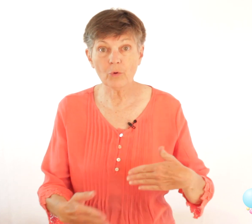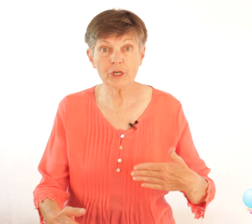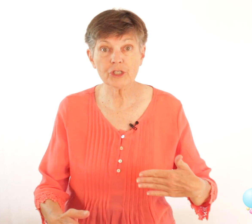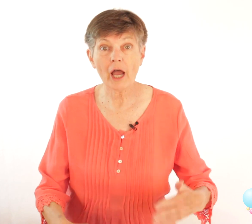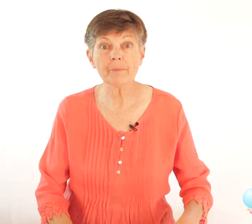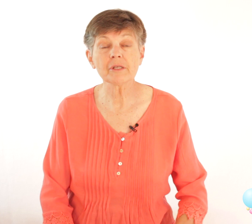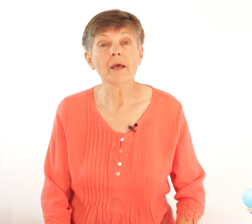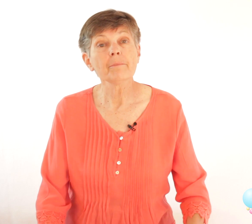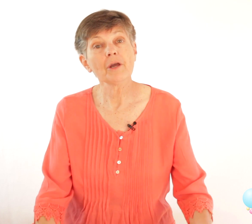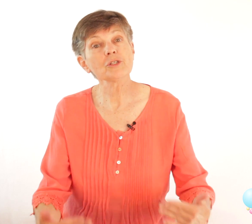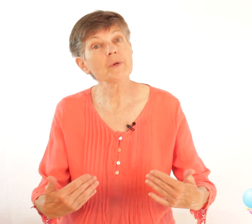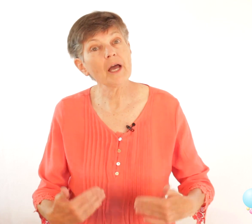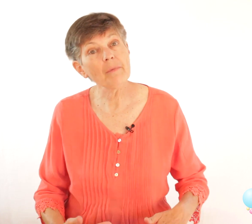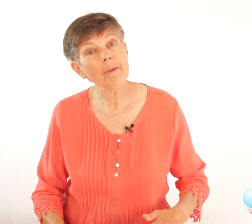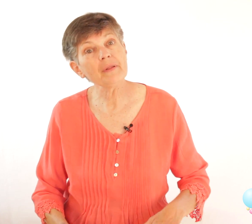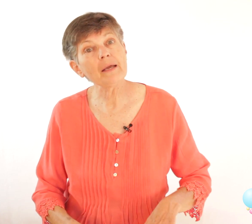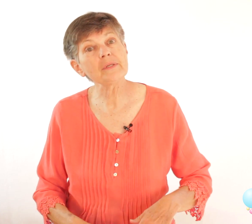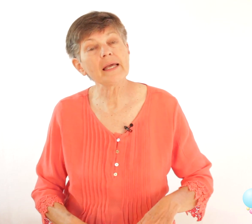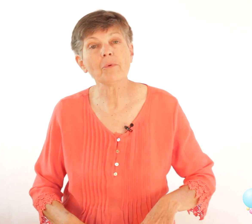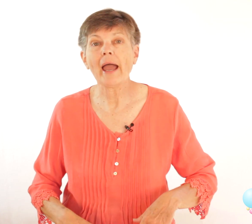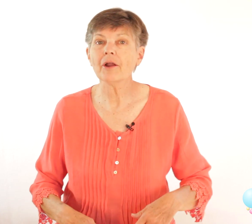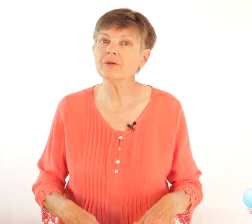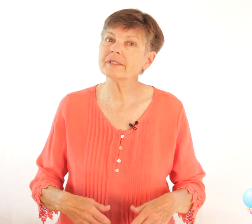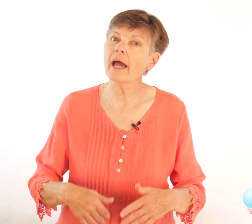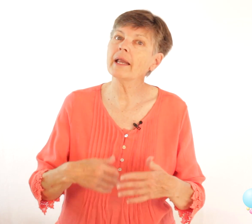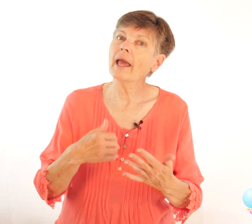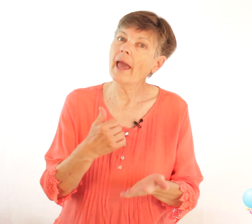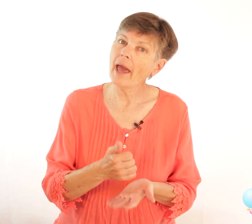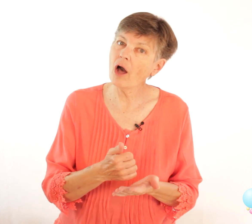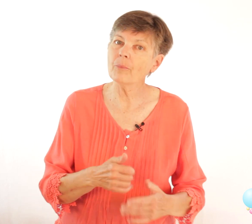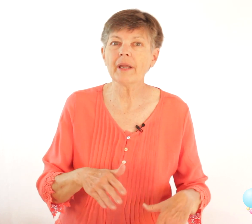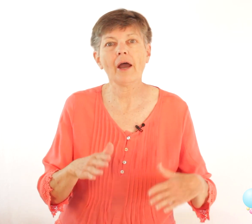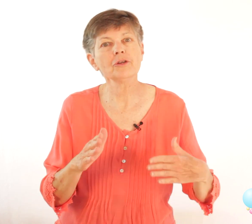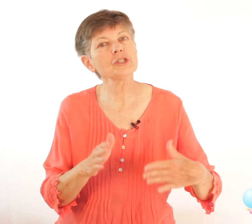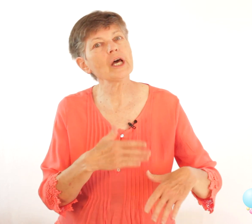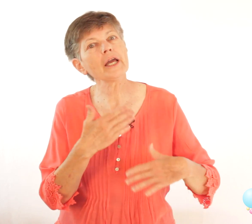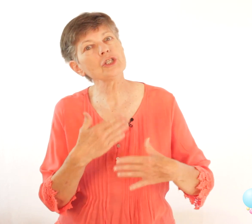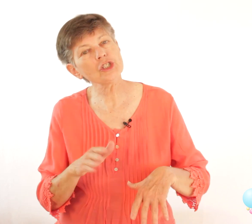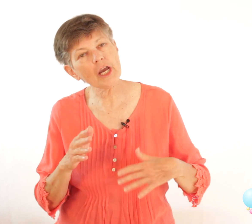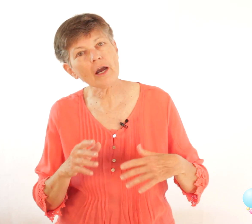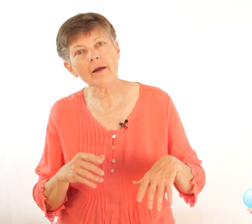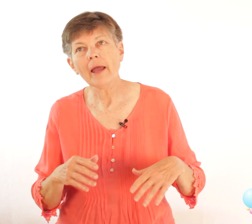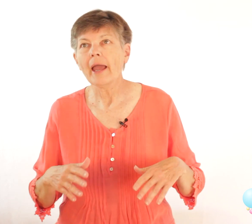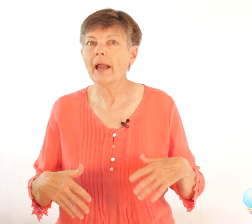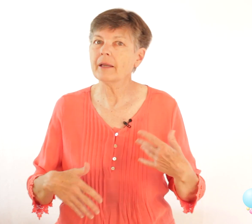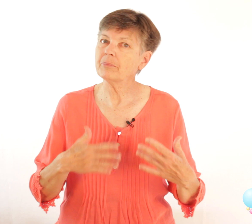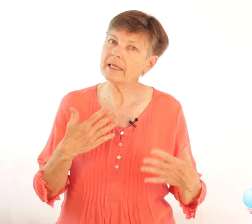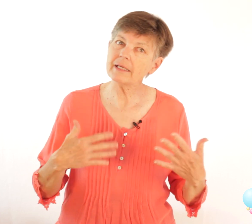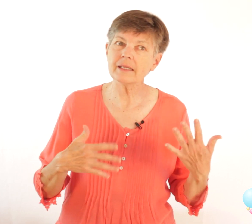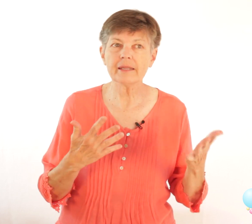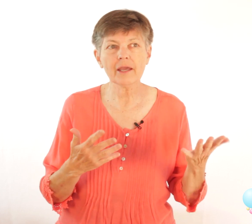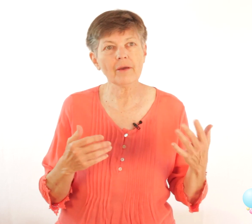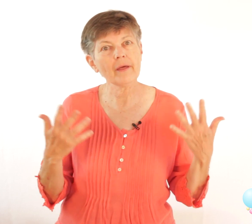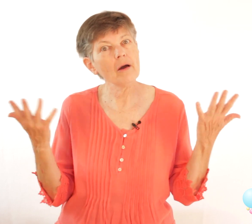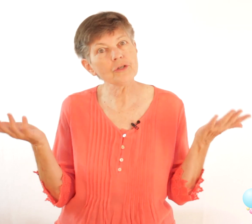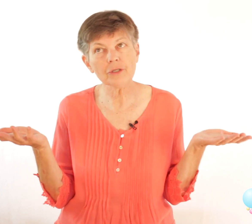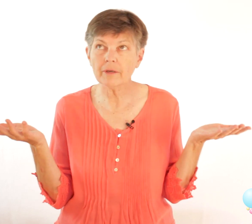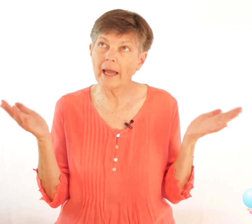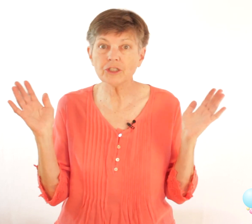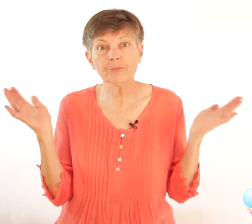workshops parents would come up and they would say well how do you sign help and how do you sign share and please and thank you now shoot I should